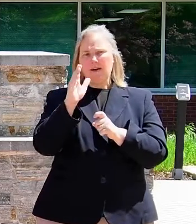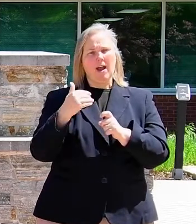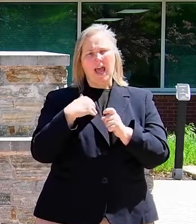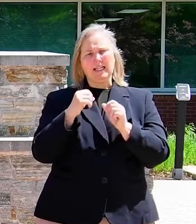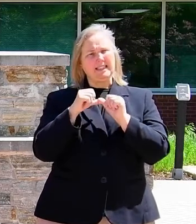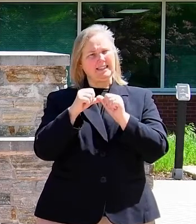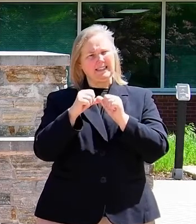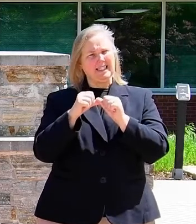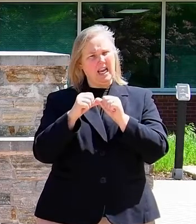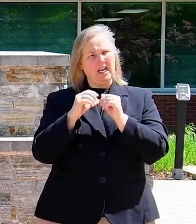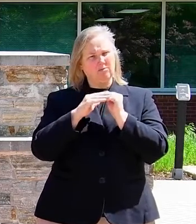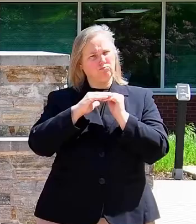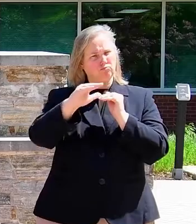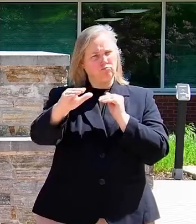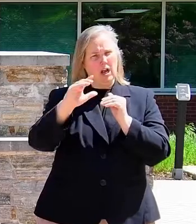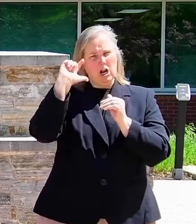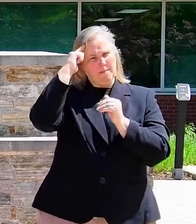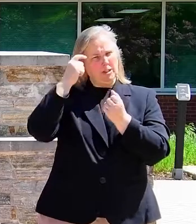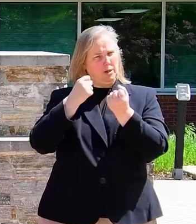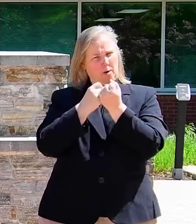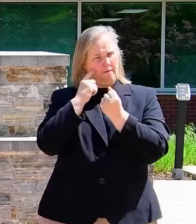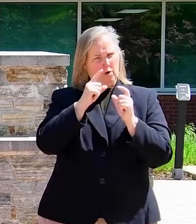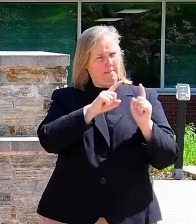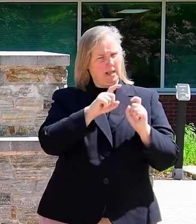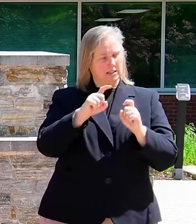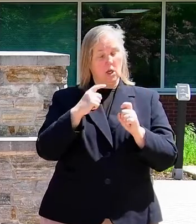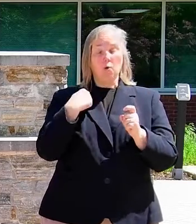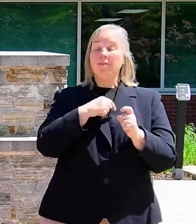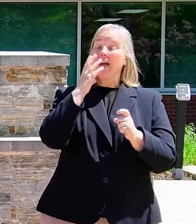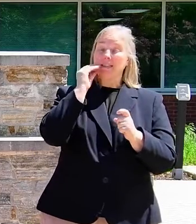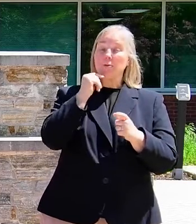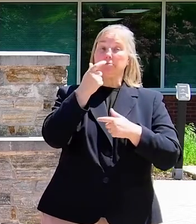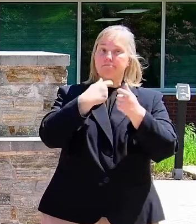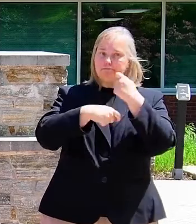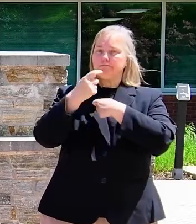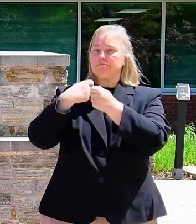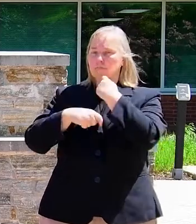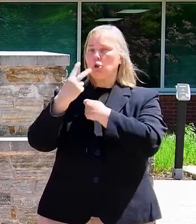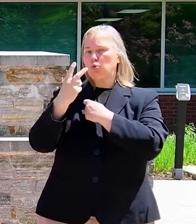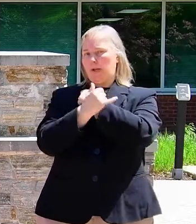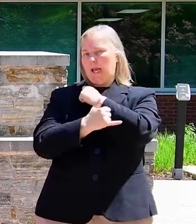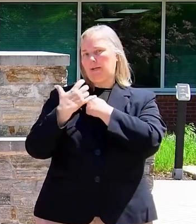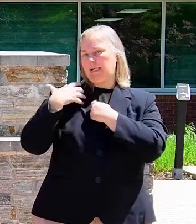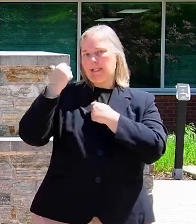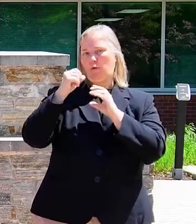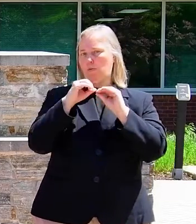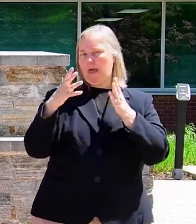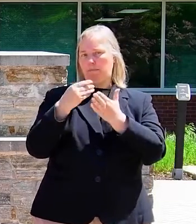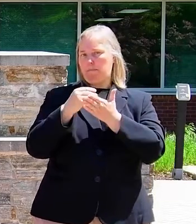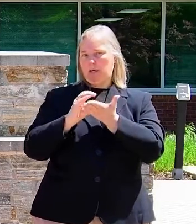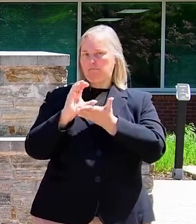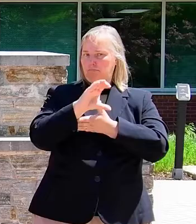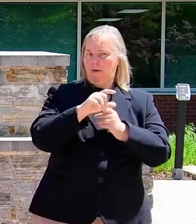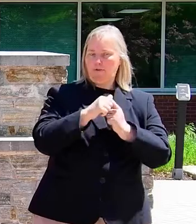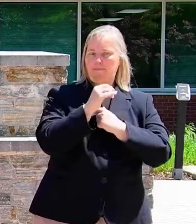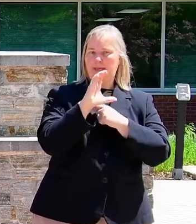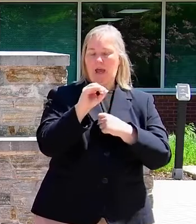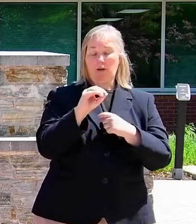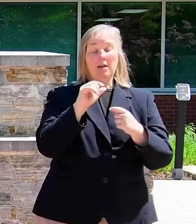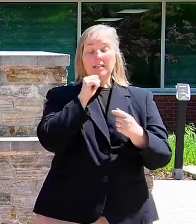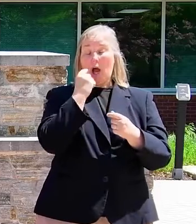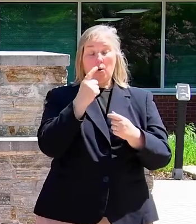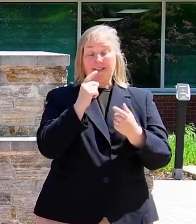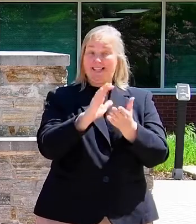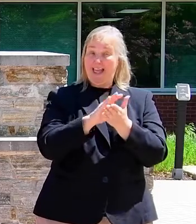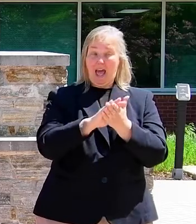government support for those pilots. We have been through two county executives without funding from the county. So not just claps, but